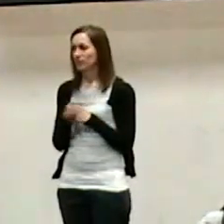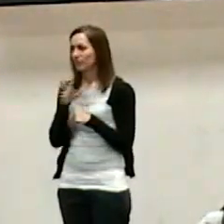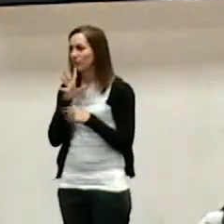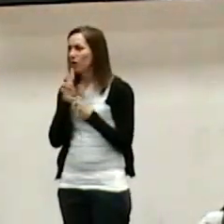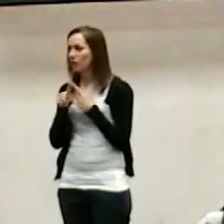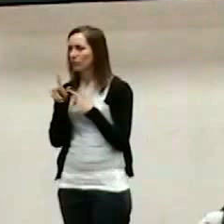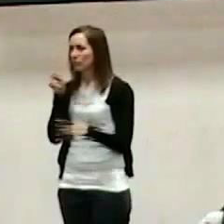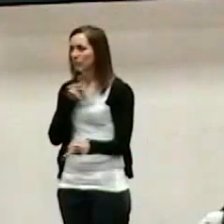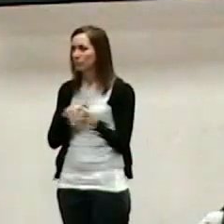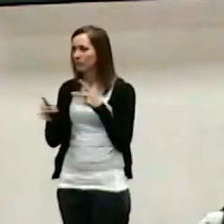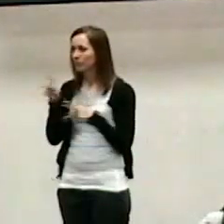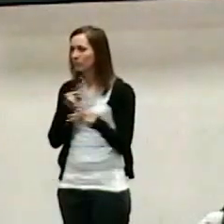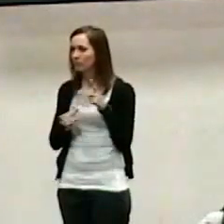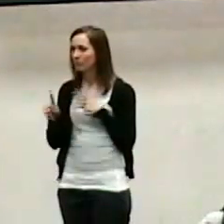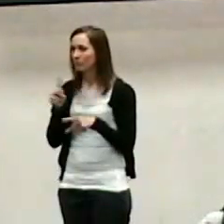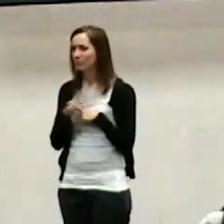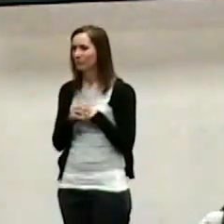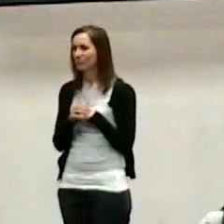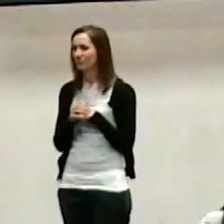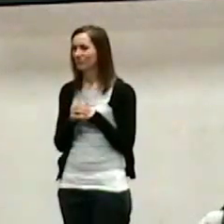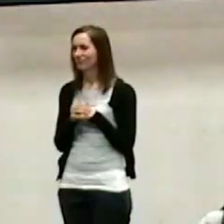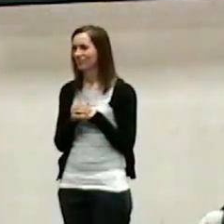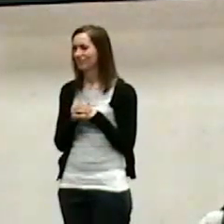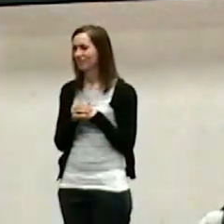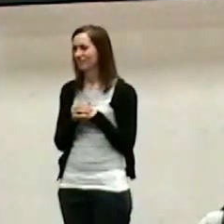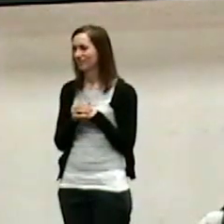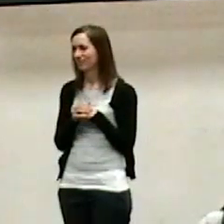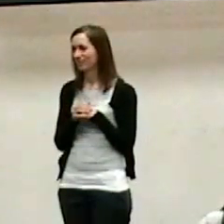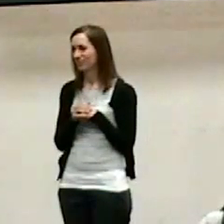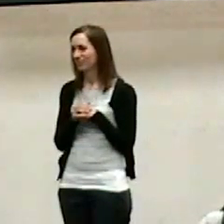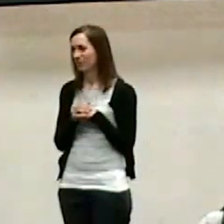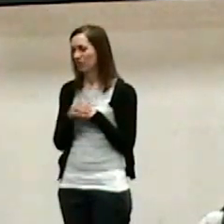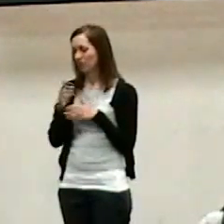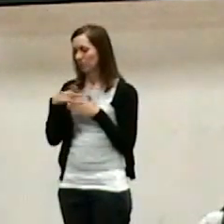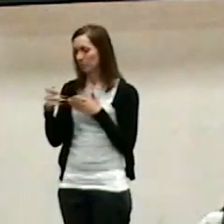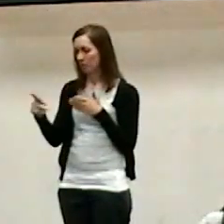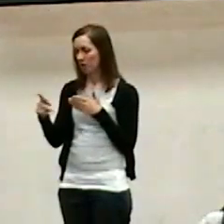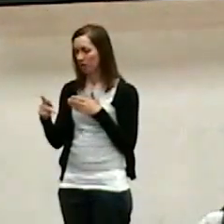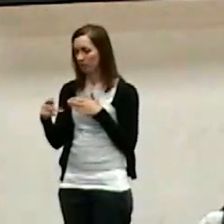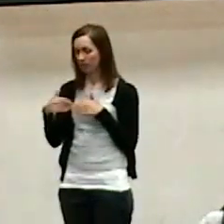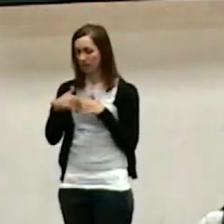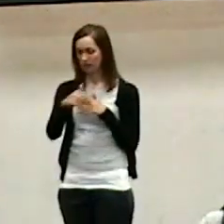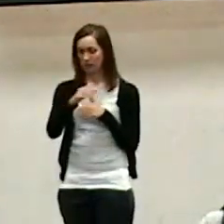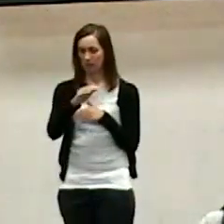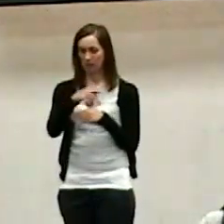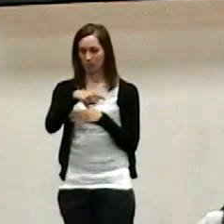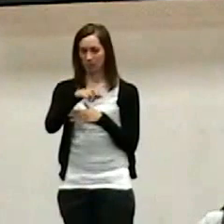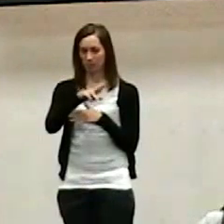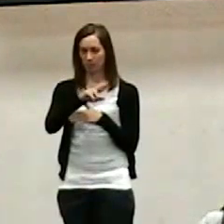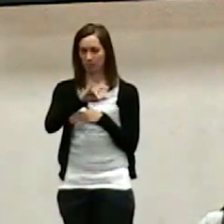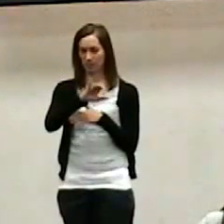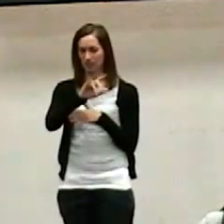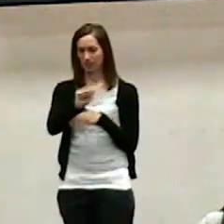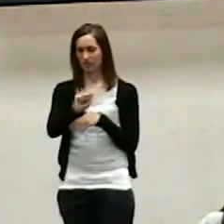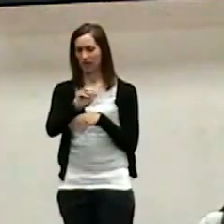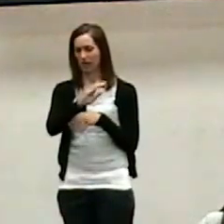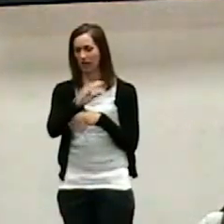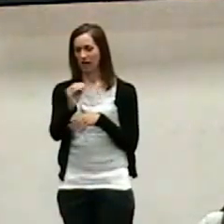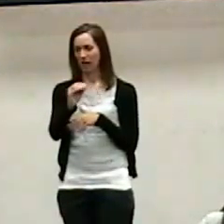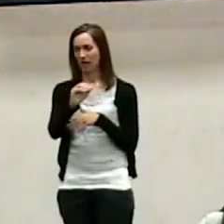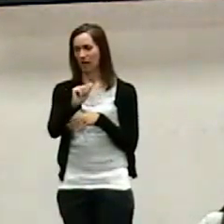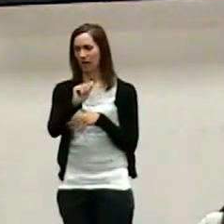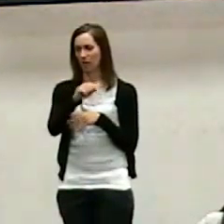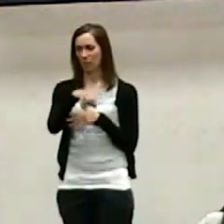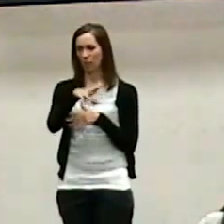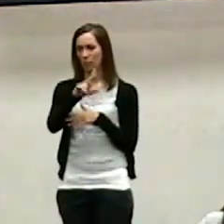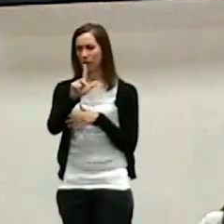training programs 2,000 years later come up. Paul sends Priscilla and Aquila to Ephesus while he heads to Syria. Apollos comes